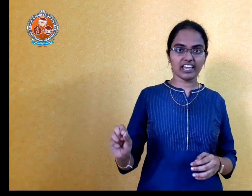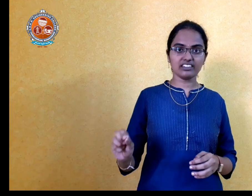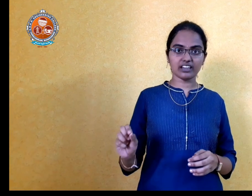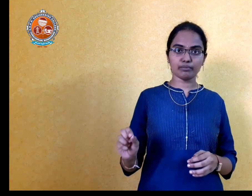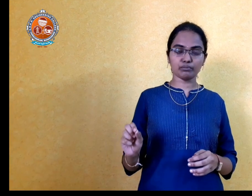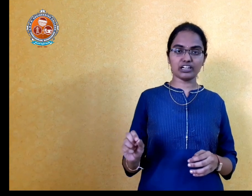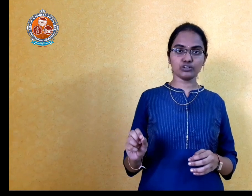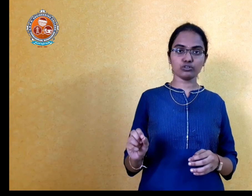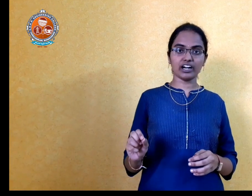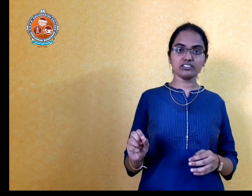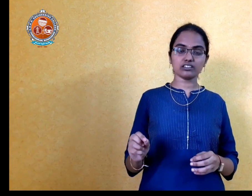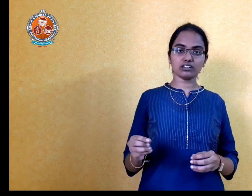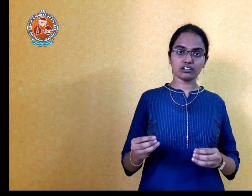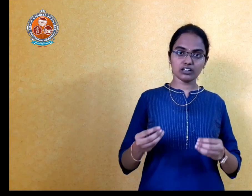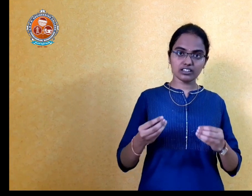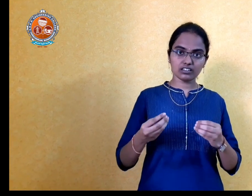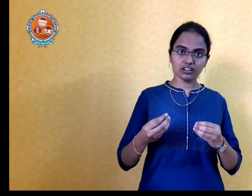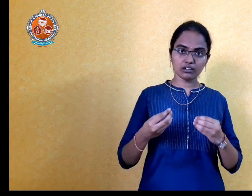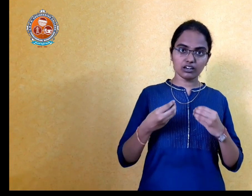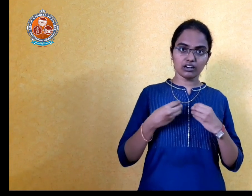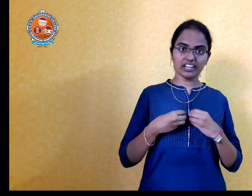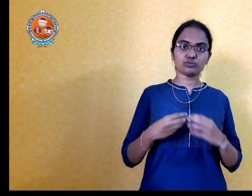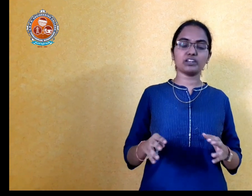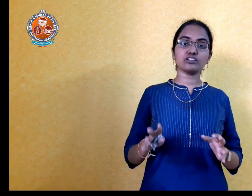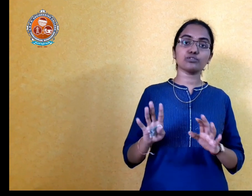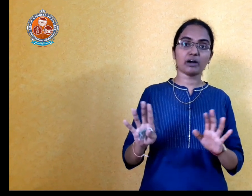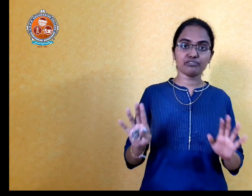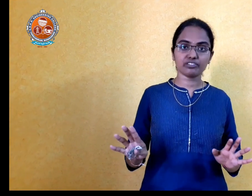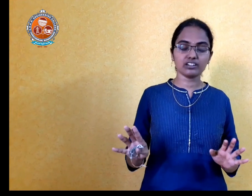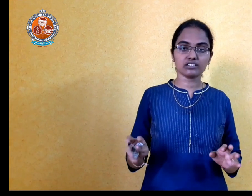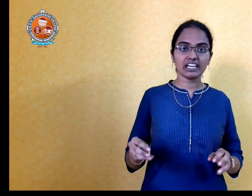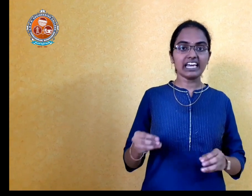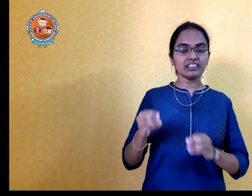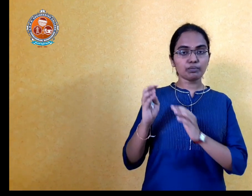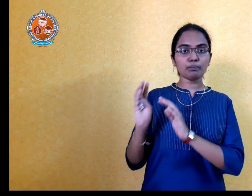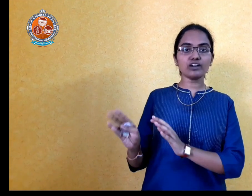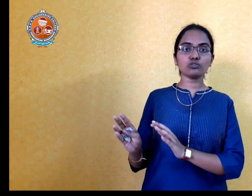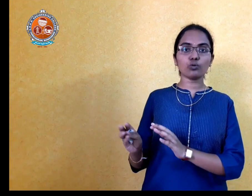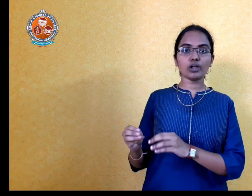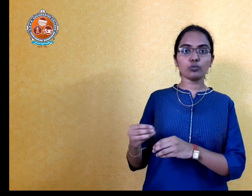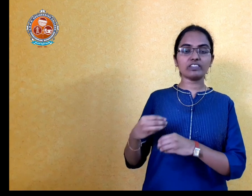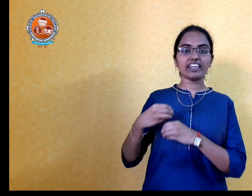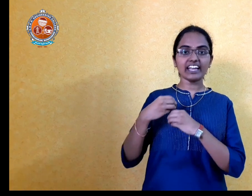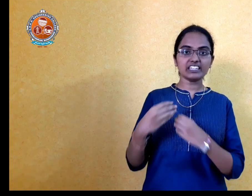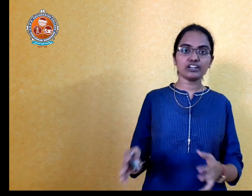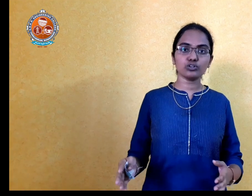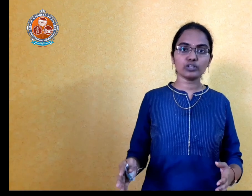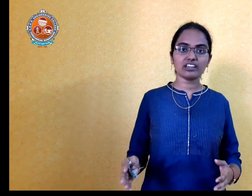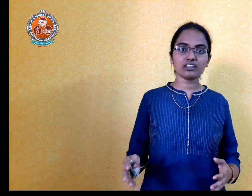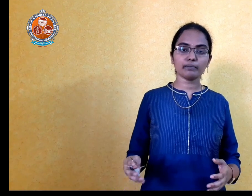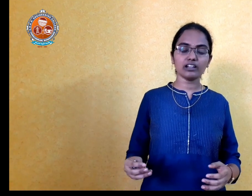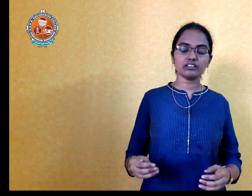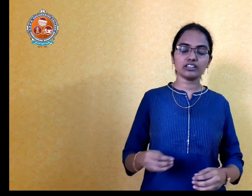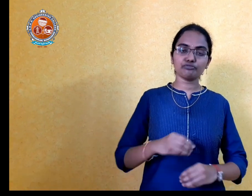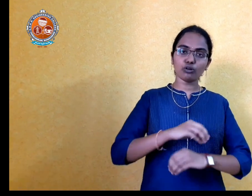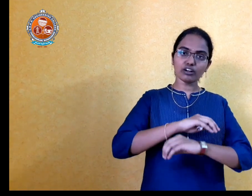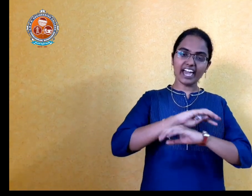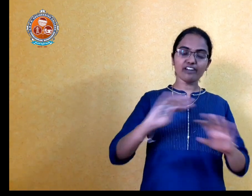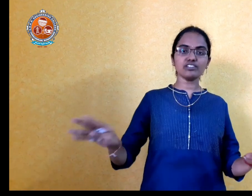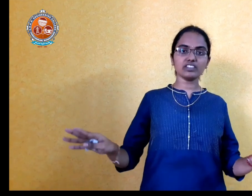exam, I'm telling you guys. It's an experience. from my friends. They prepared so well. When they entered into the exam, they forgot everything